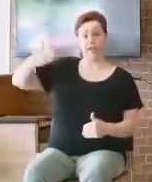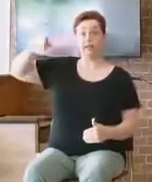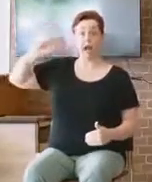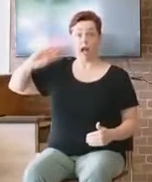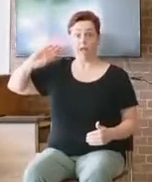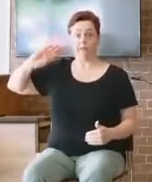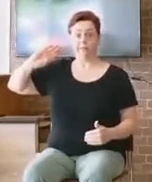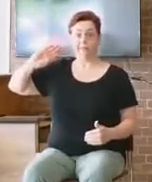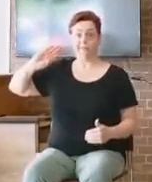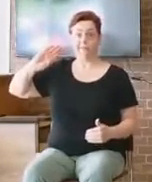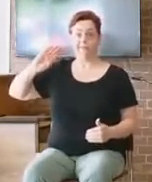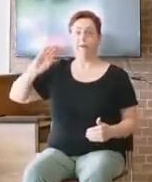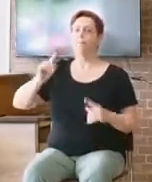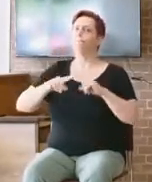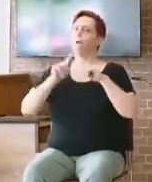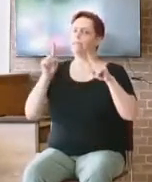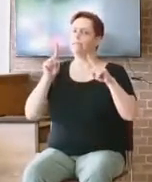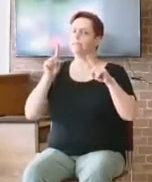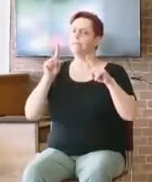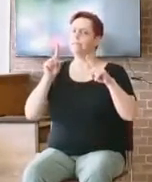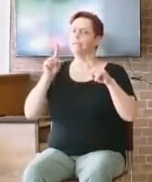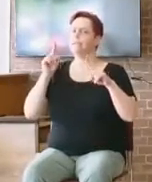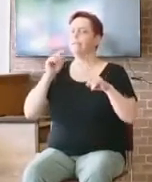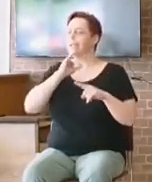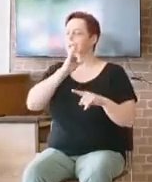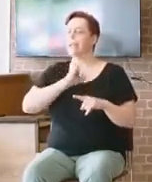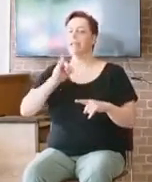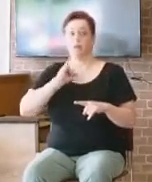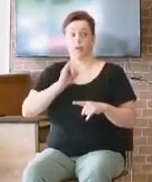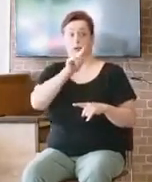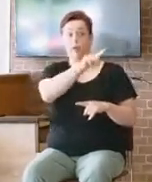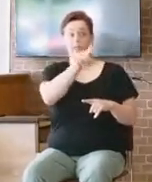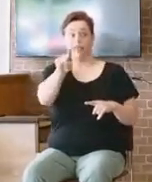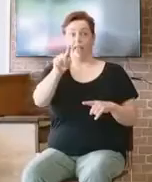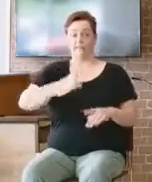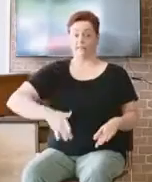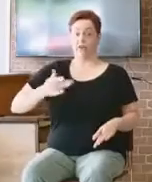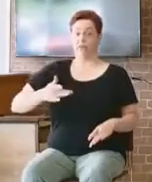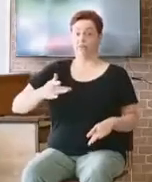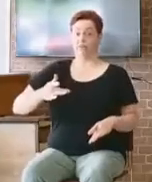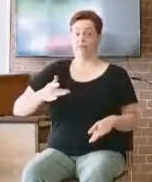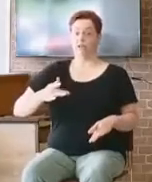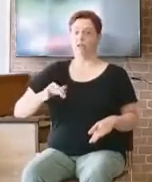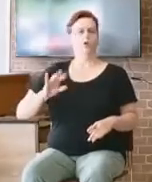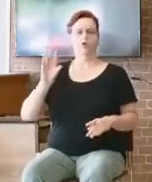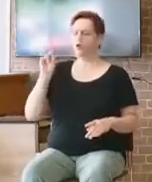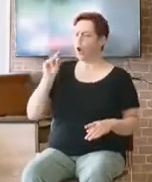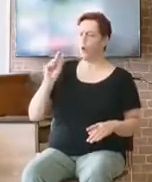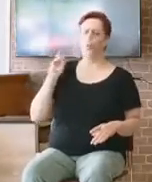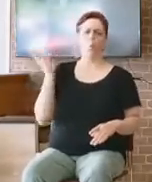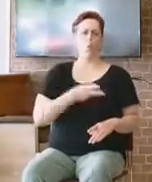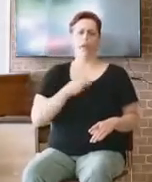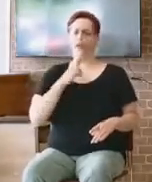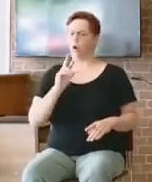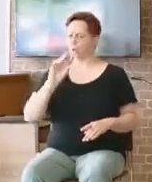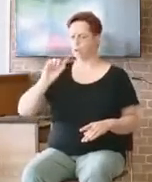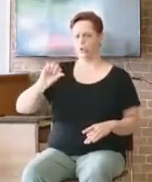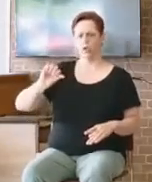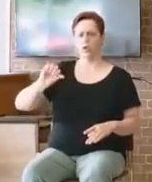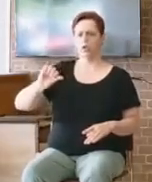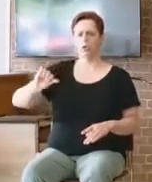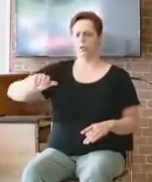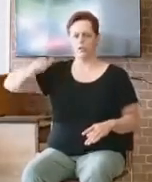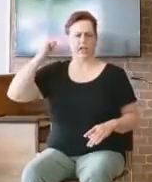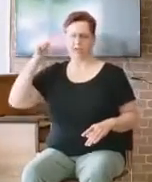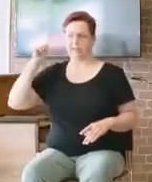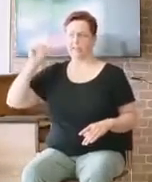mind, they're not rejecting God. were rejecting Samuel's sons. But you see, nobody likes to be rejected. It's not fun. And we actually try to